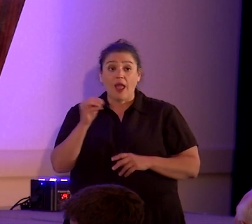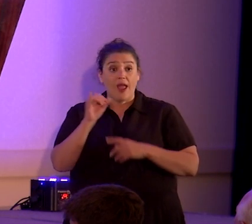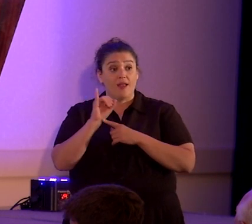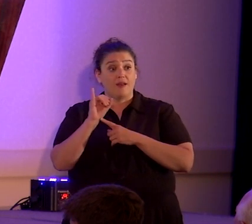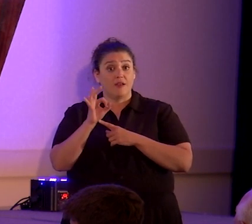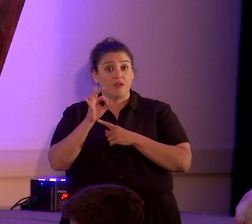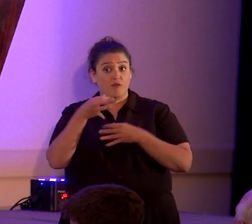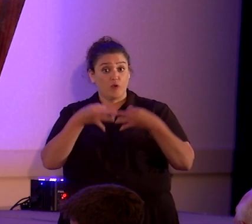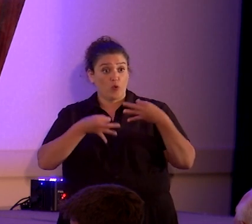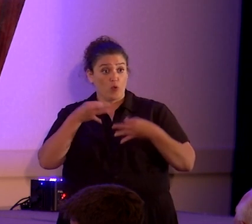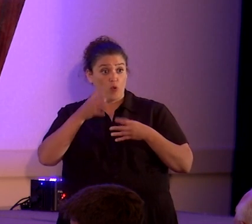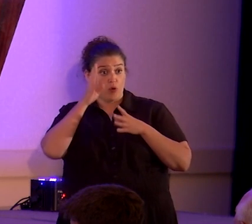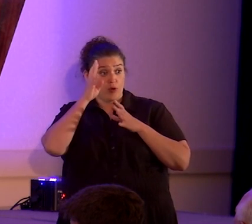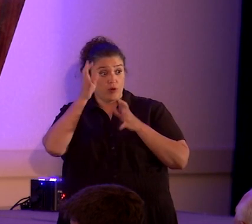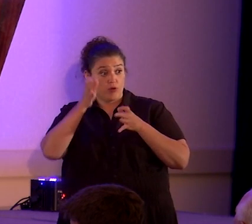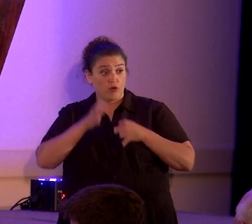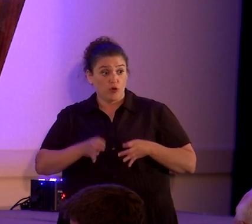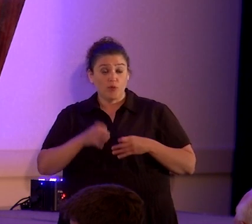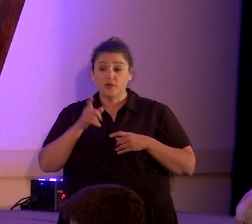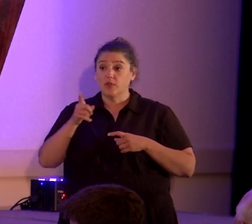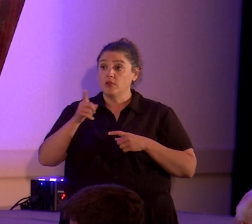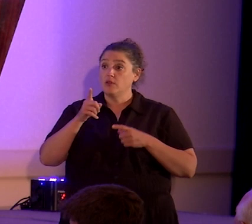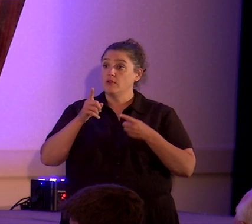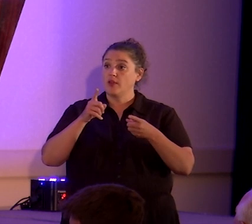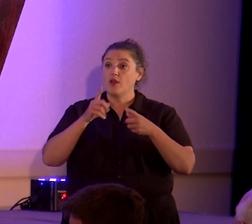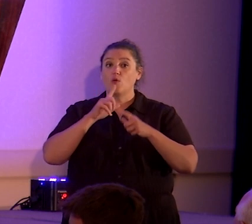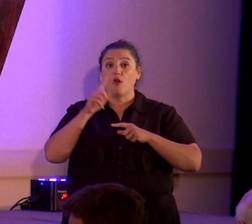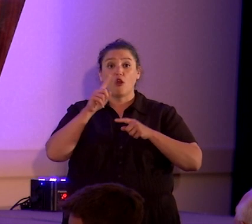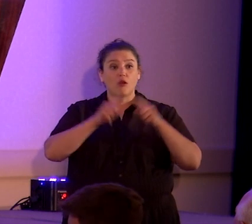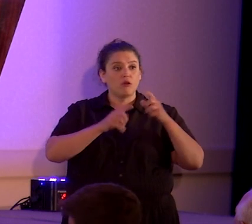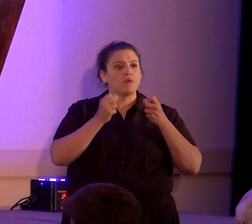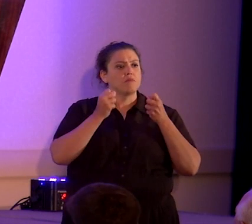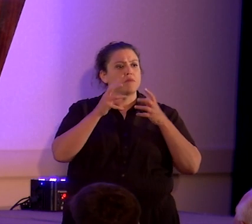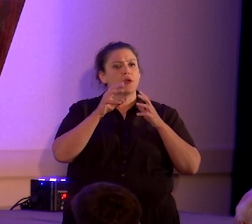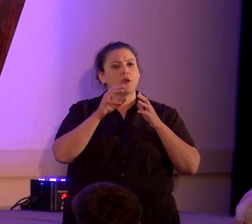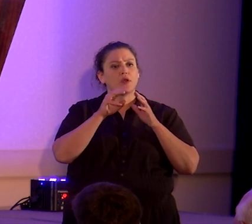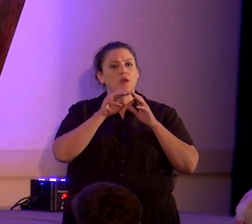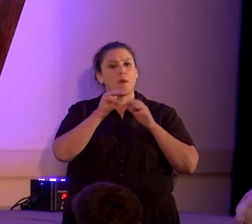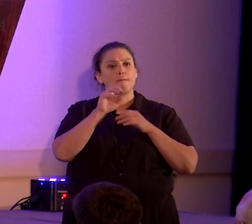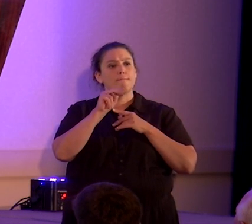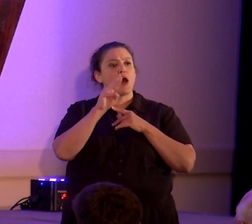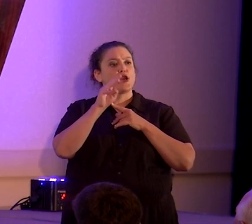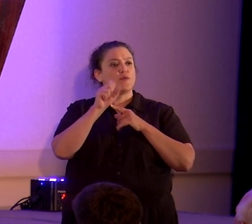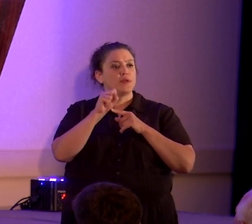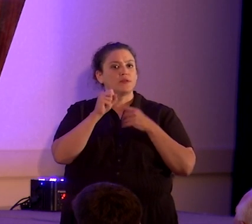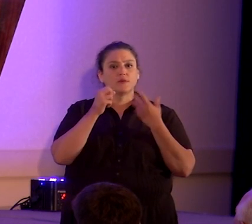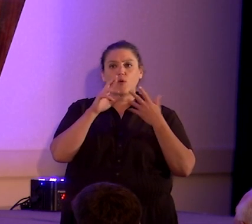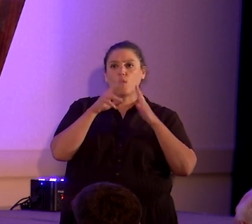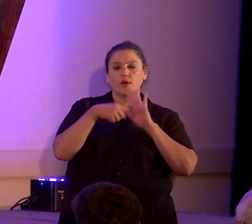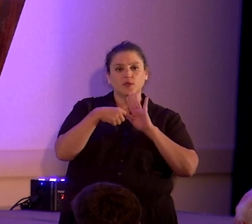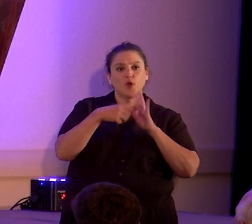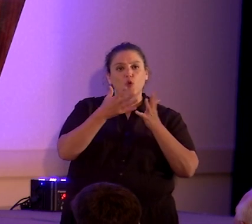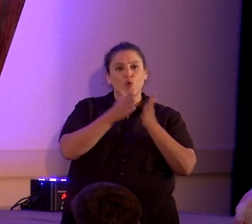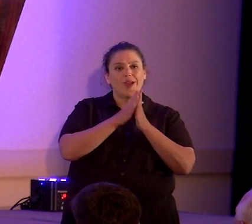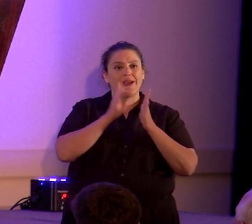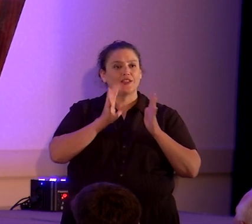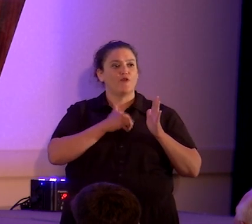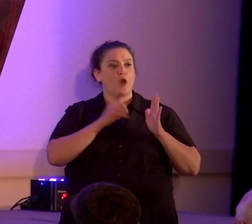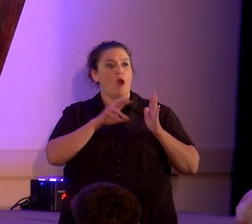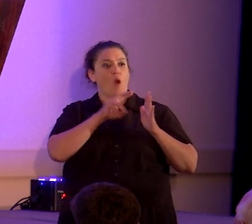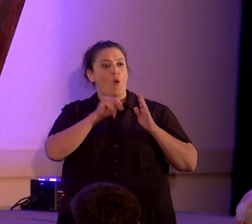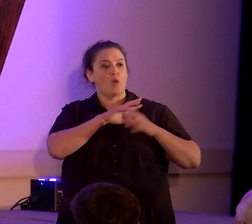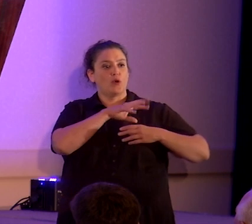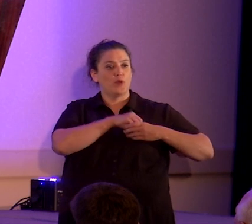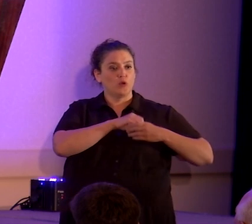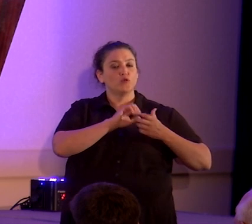to find that this was an array of monuments or displays, we were asking for our own monument to be included, to